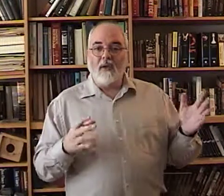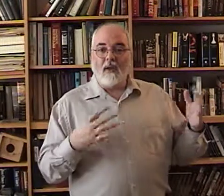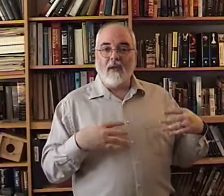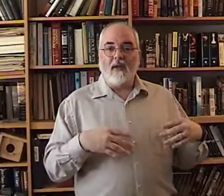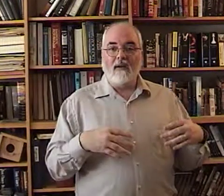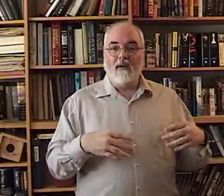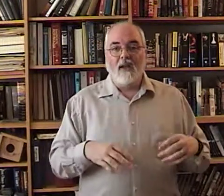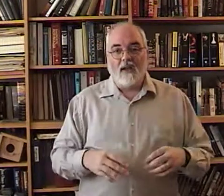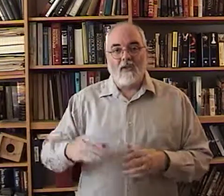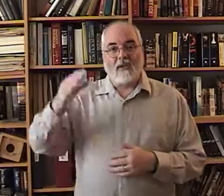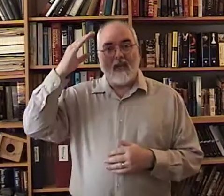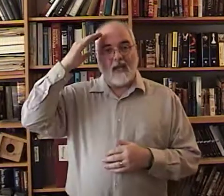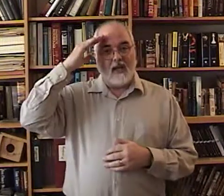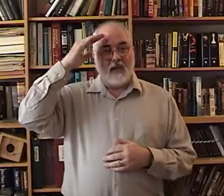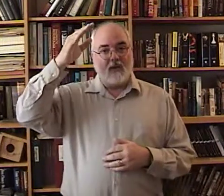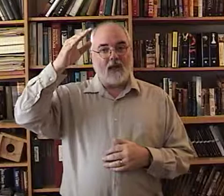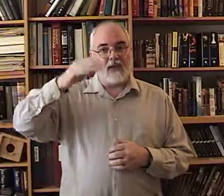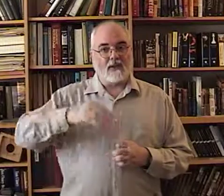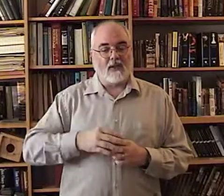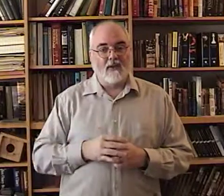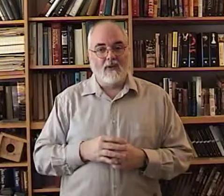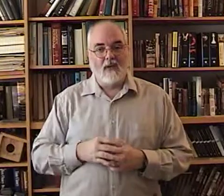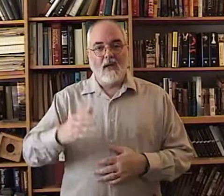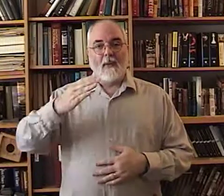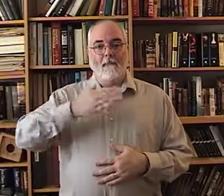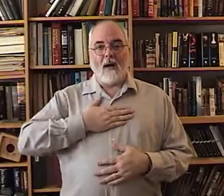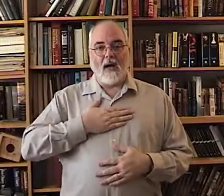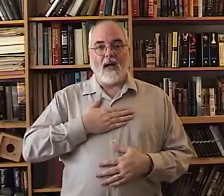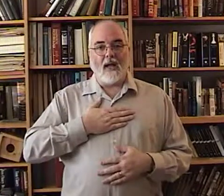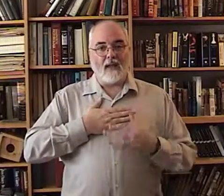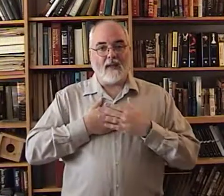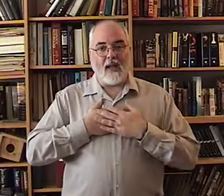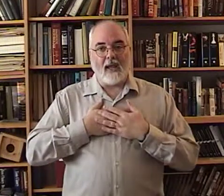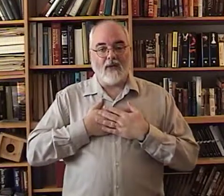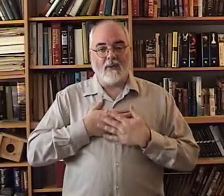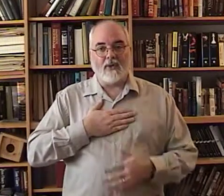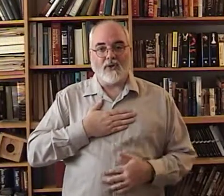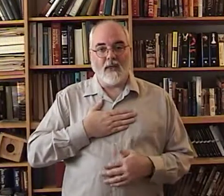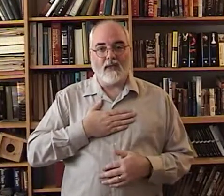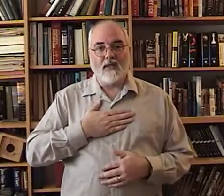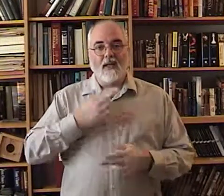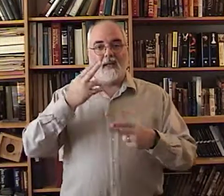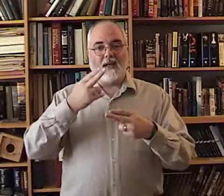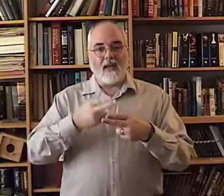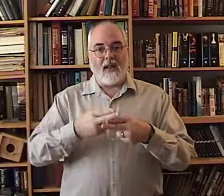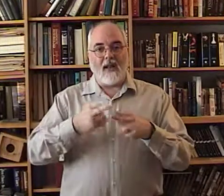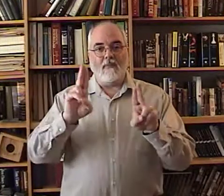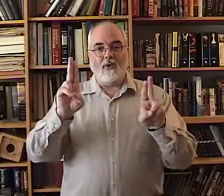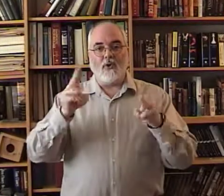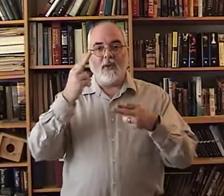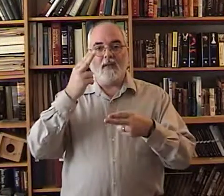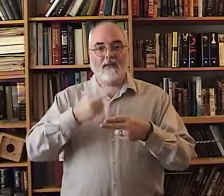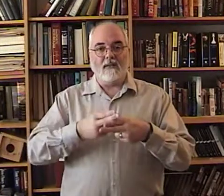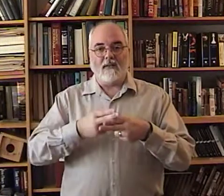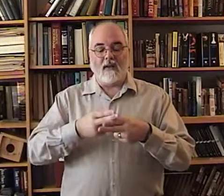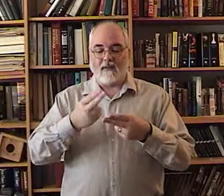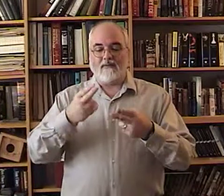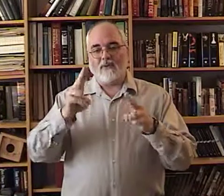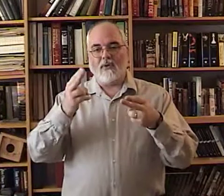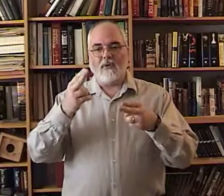come in you say hello it's like a salute my in the hand is come to your chest name two n's or two